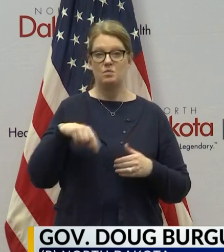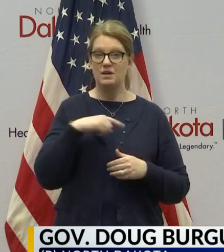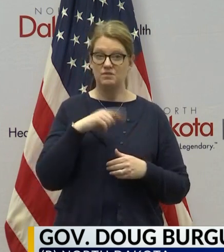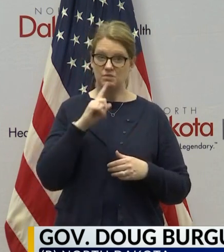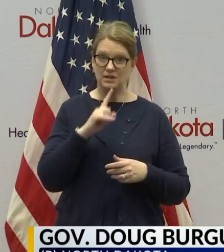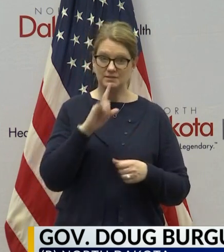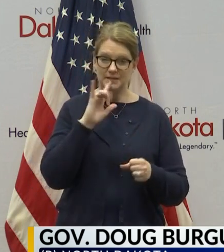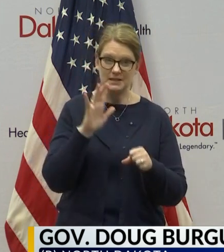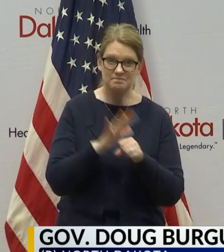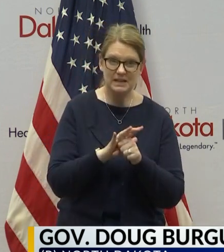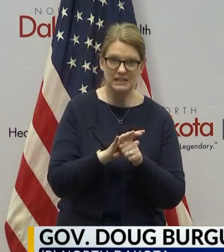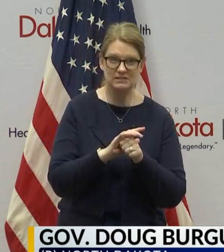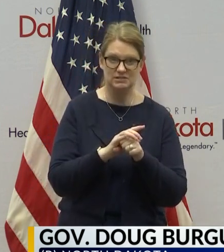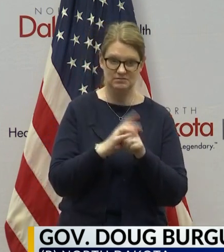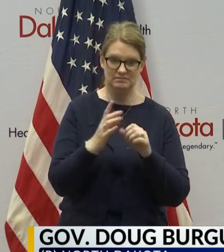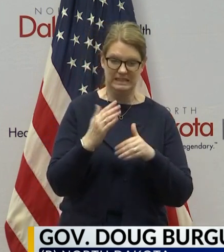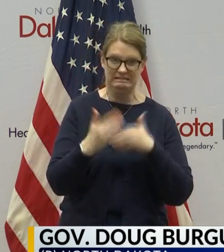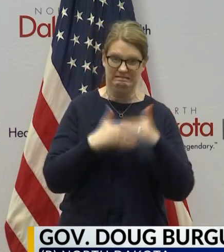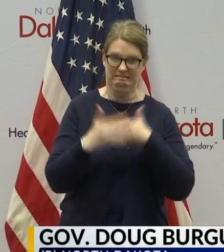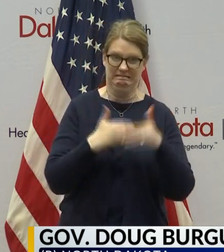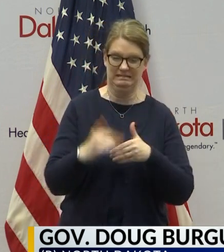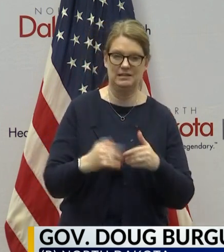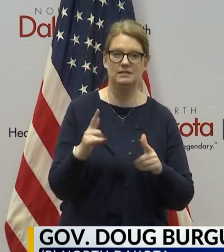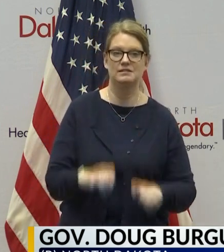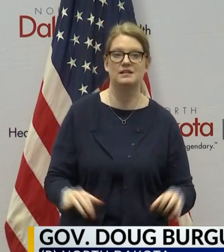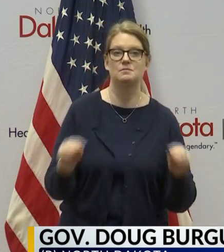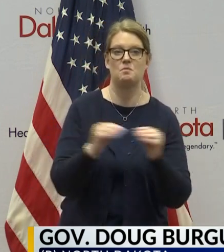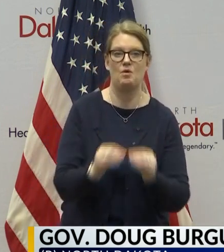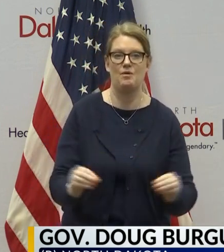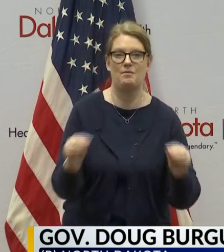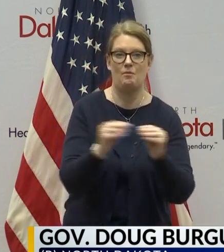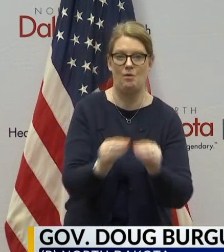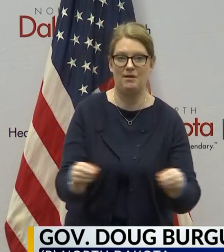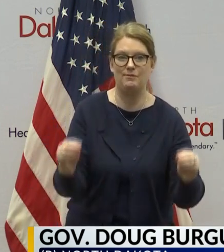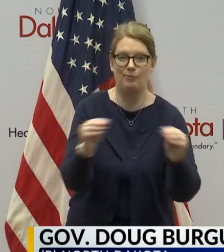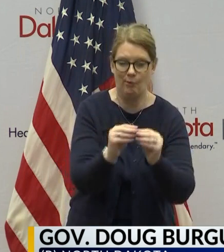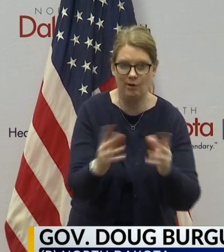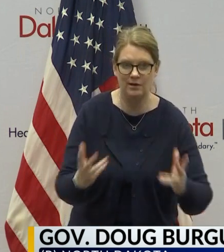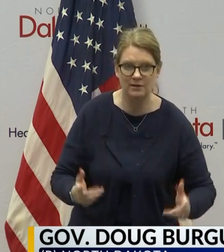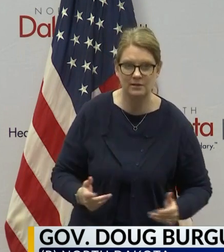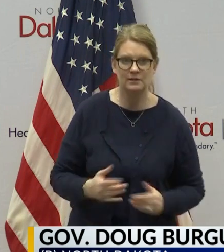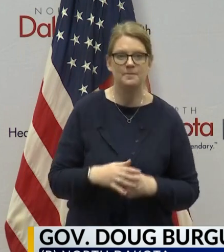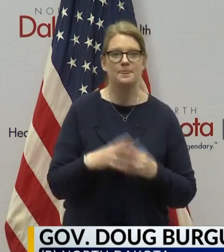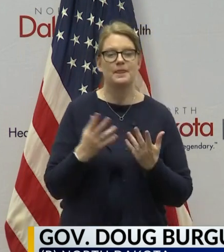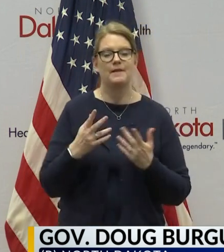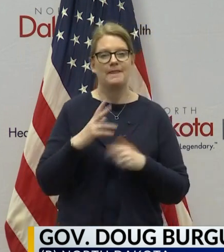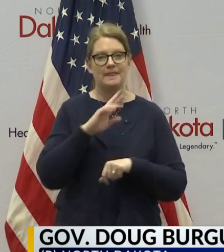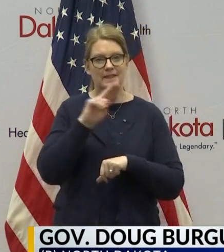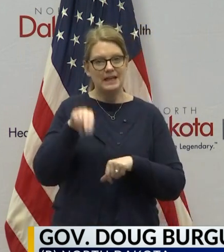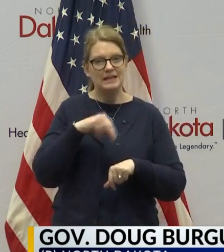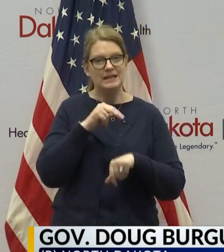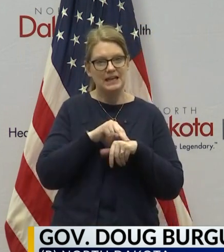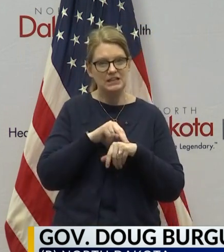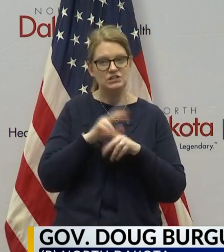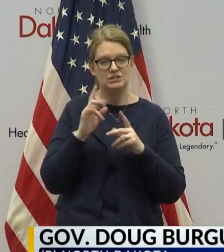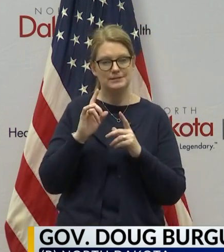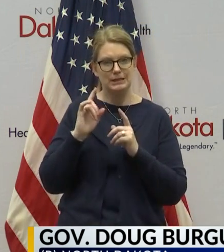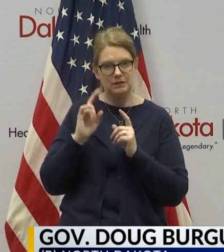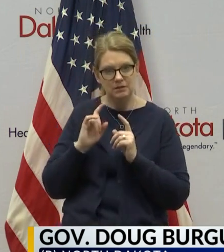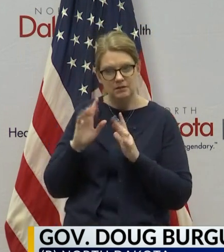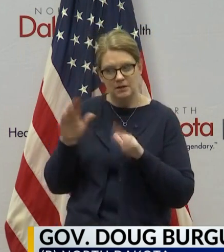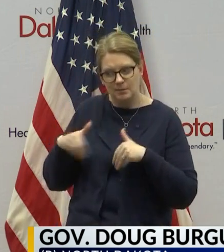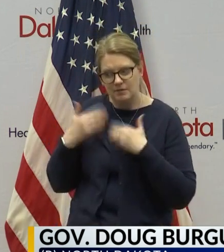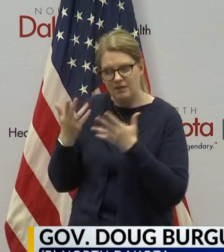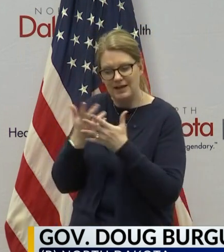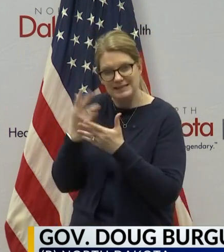testing. And we continue, even as the nation pours resources towards the hot spot in terms of